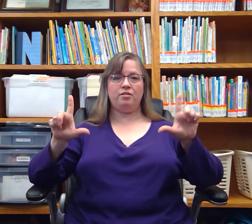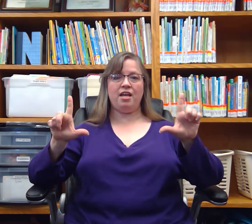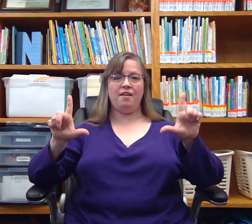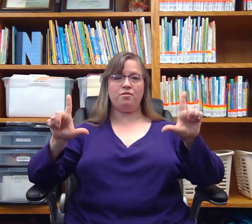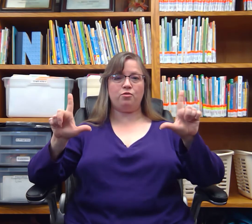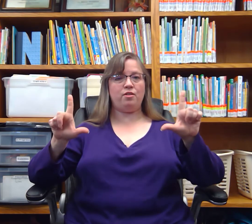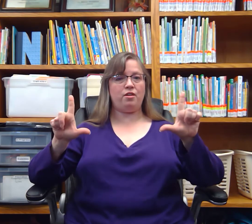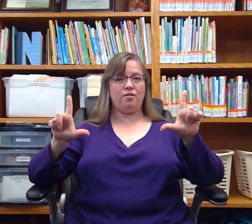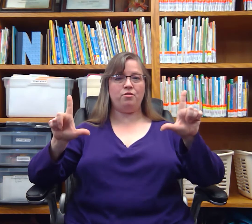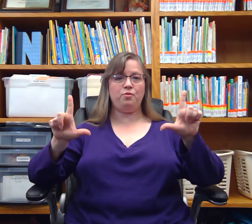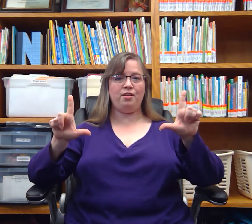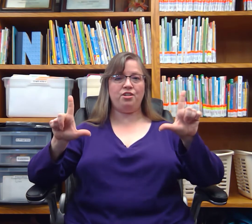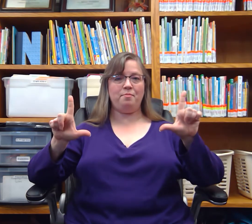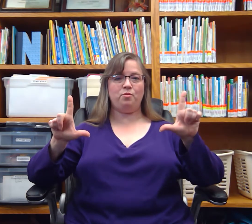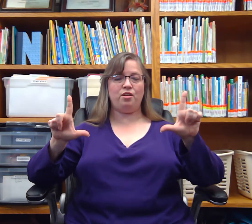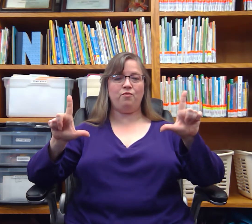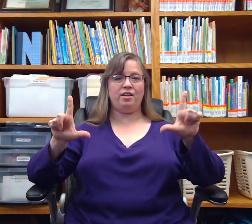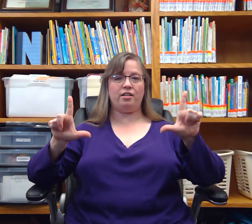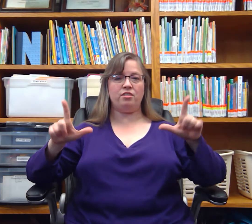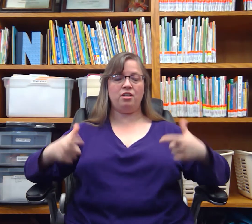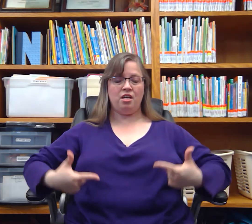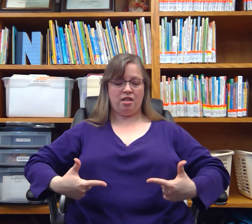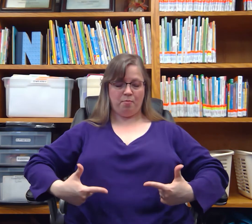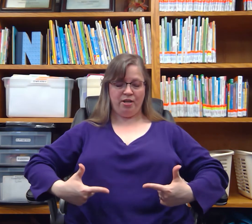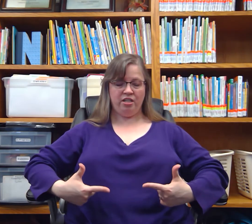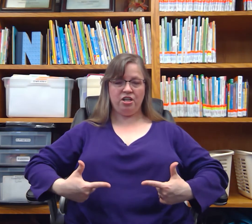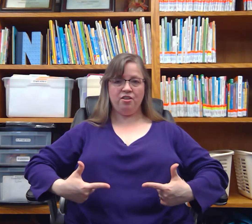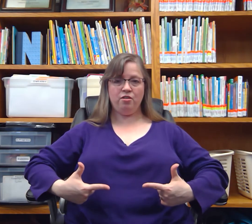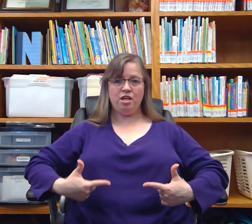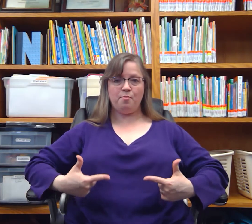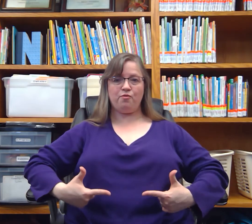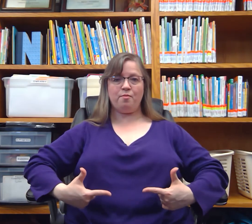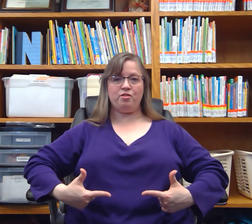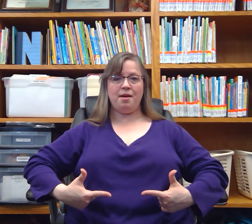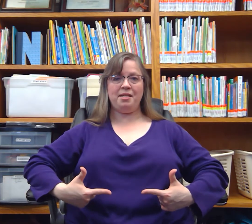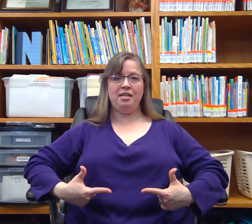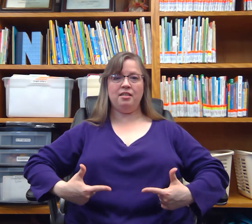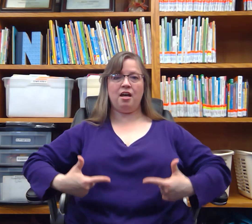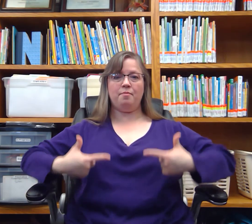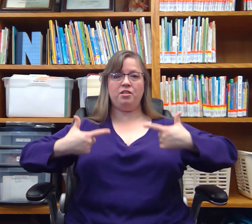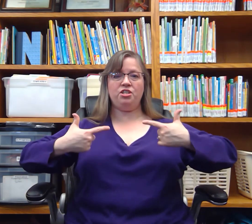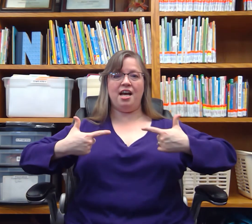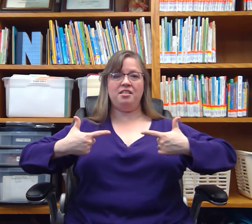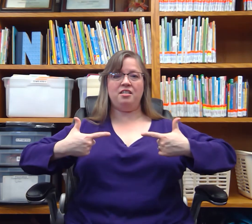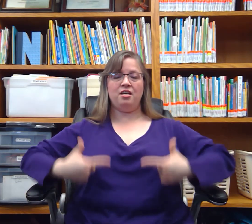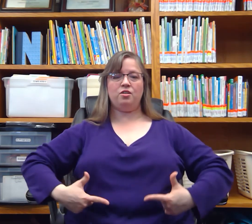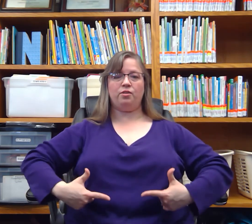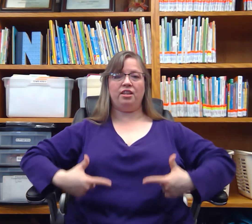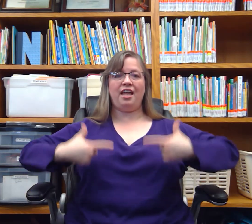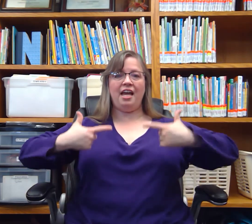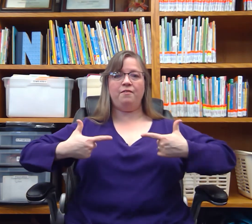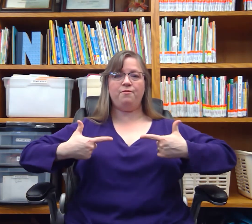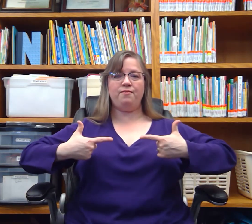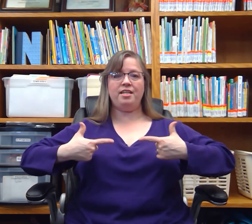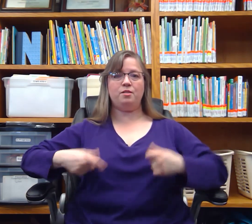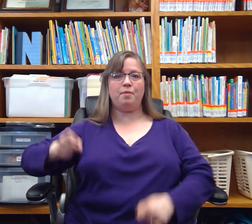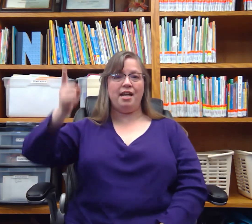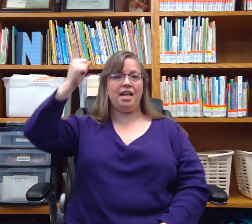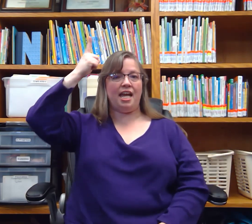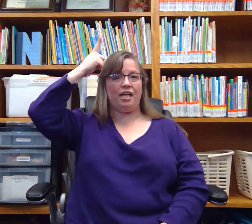do life, two L shapes with your fingers. They point each other, move from your tummy up to your chest. So life is but a